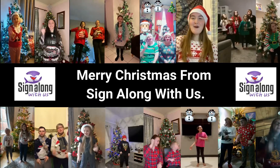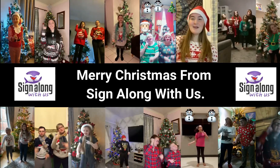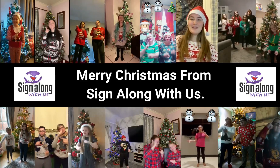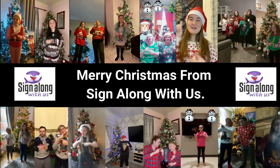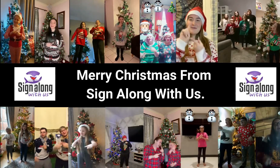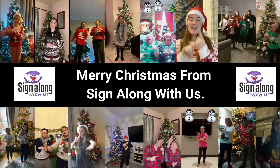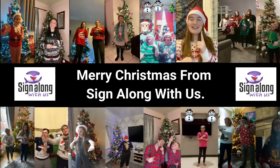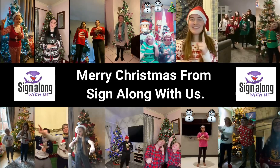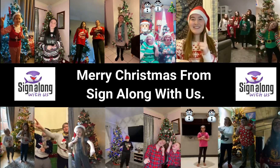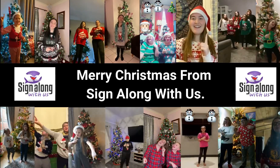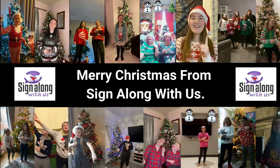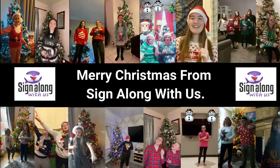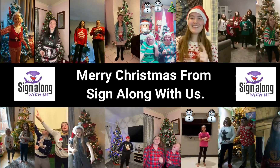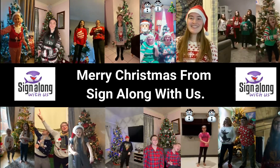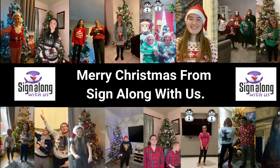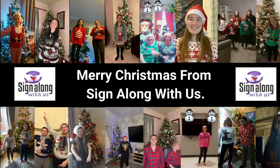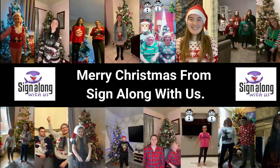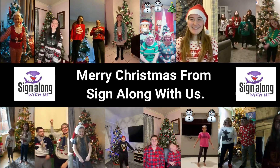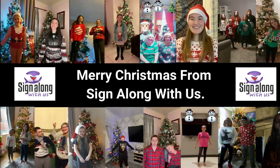special And I'll to someone special Special Special Special you.